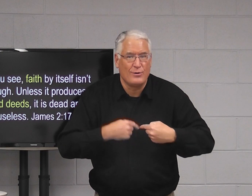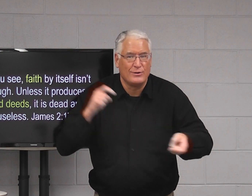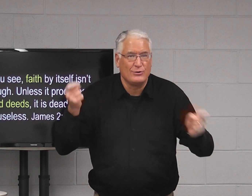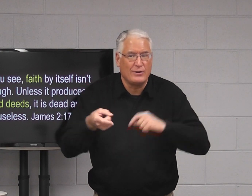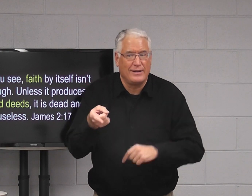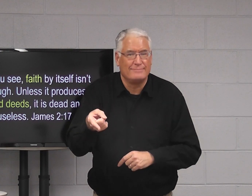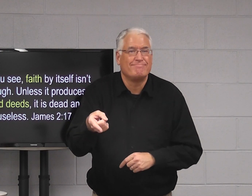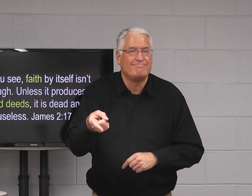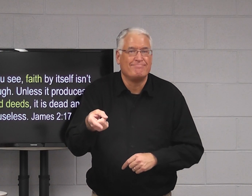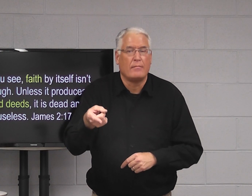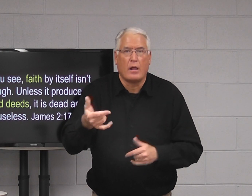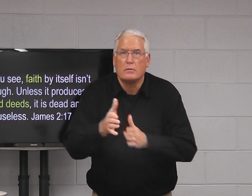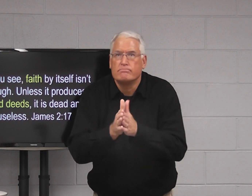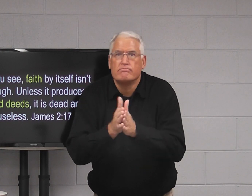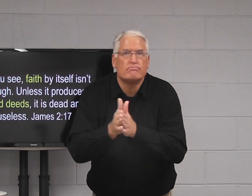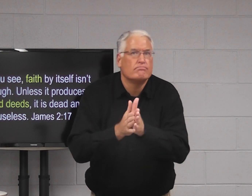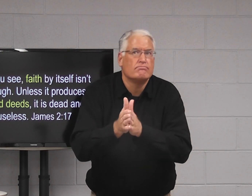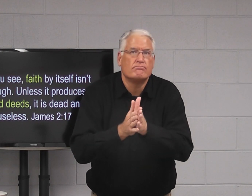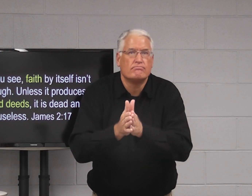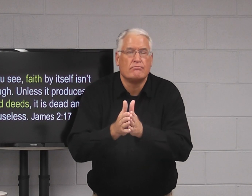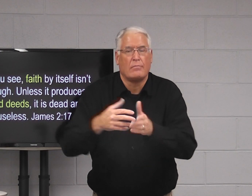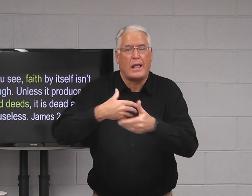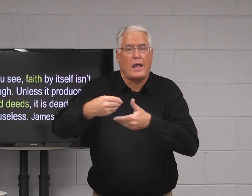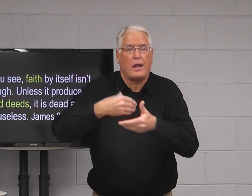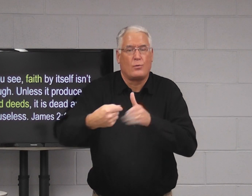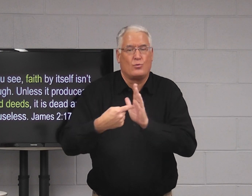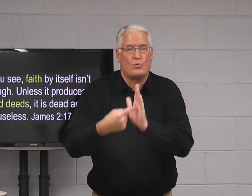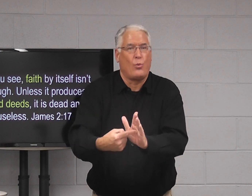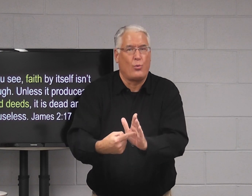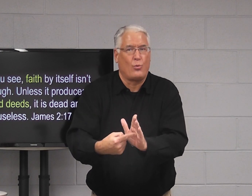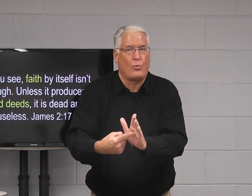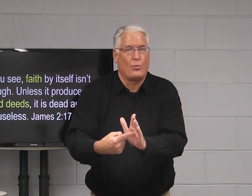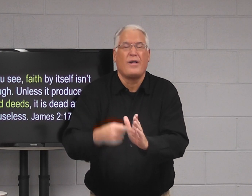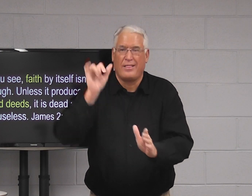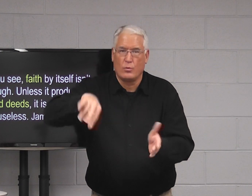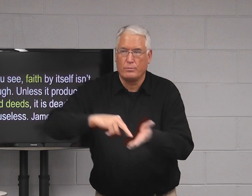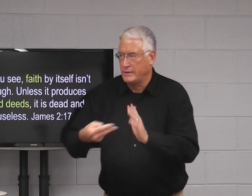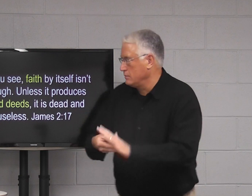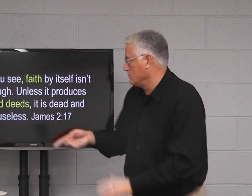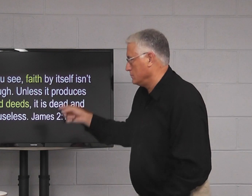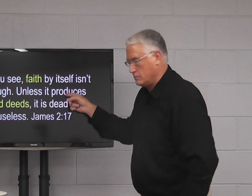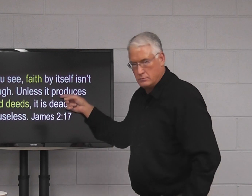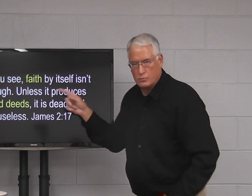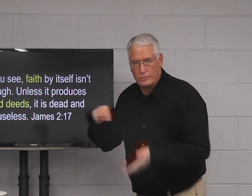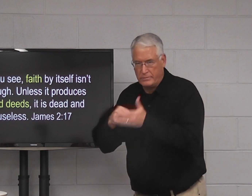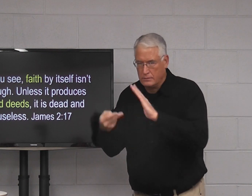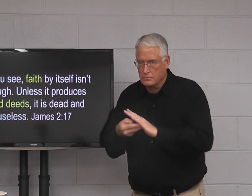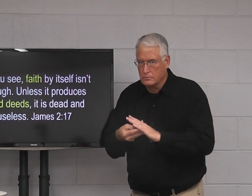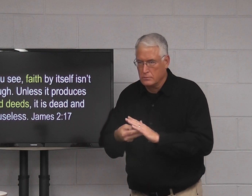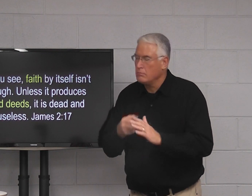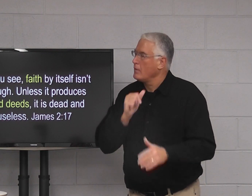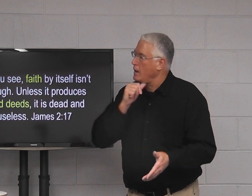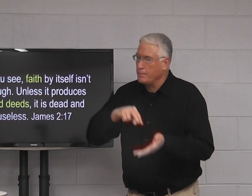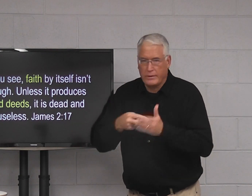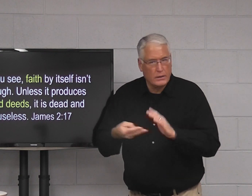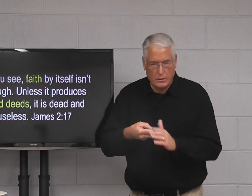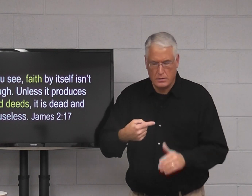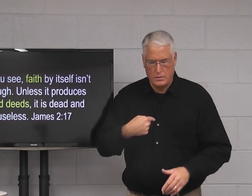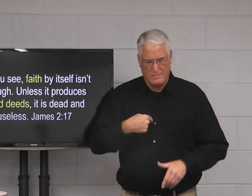My heart has been changed. I become motivated to show it outwardly. And that's what this means. It